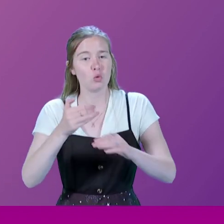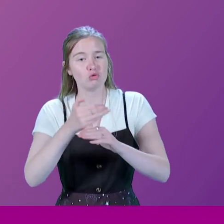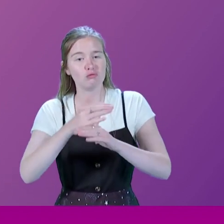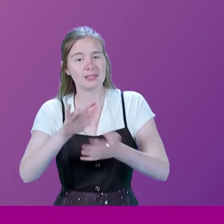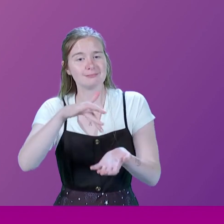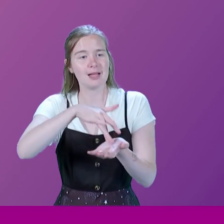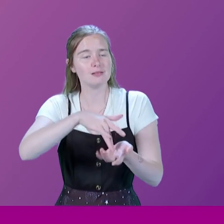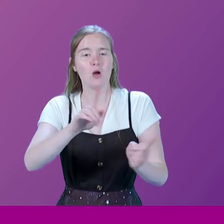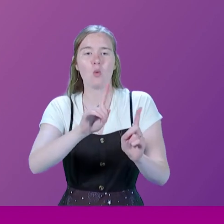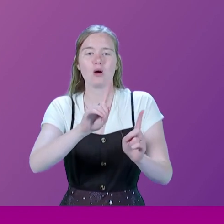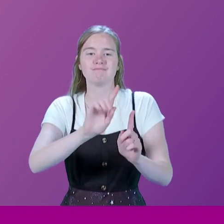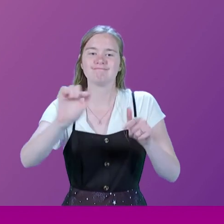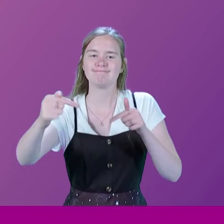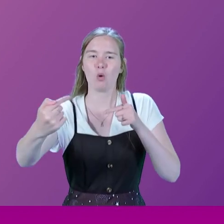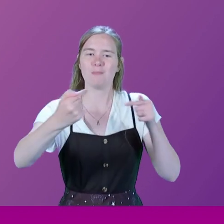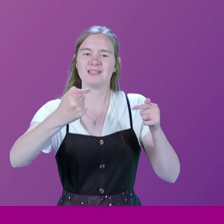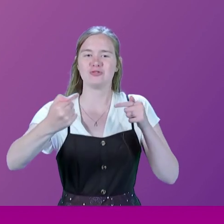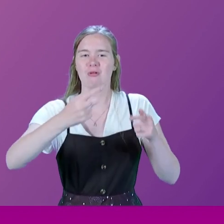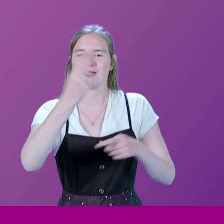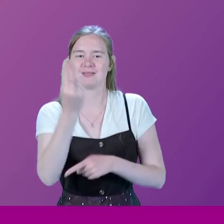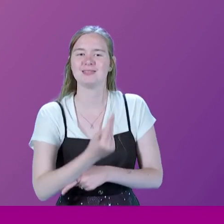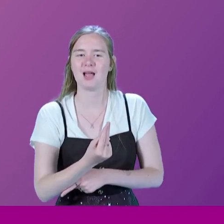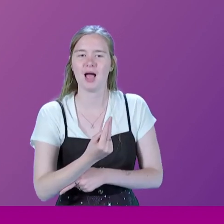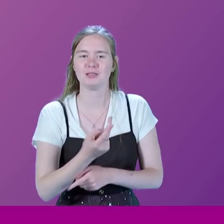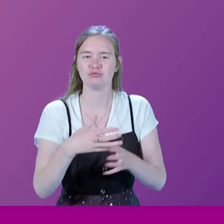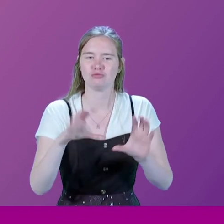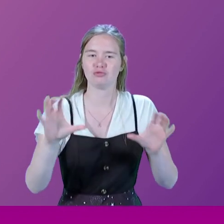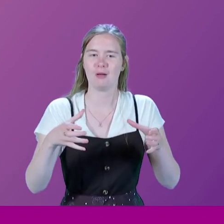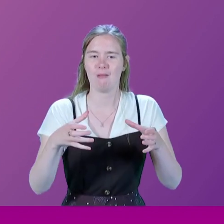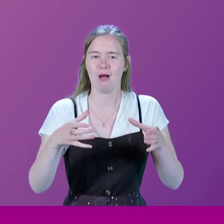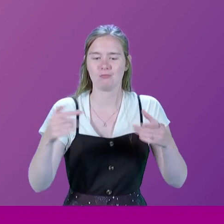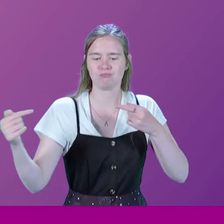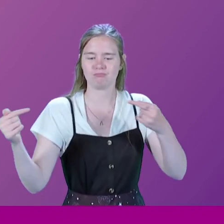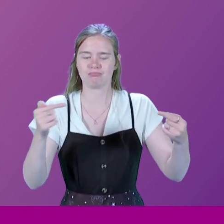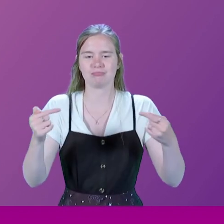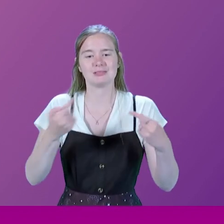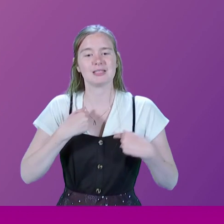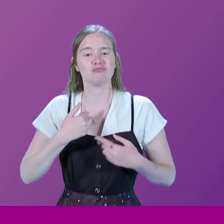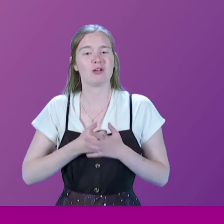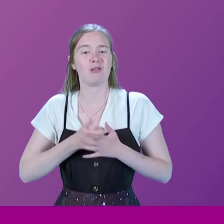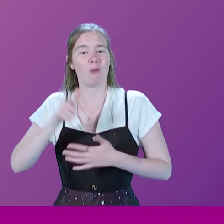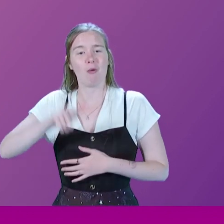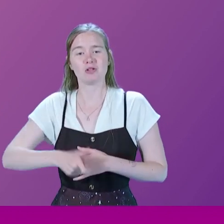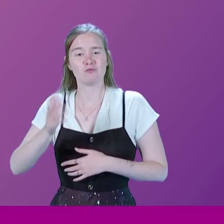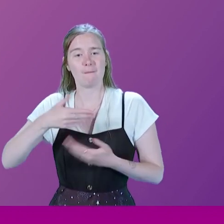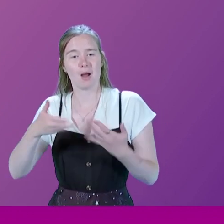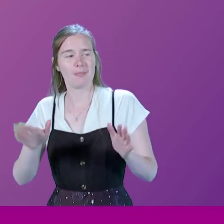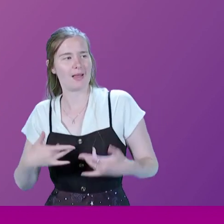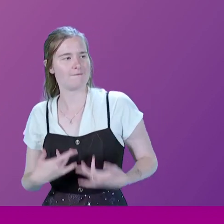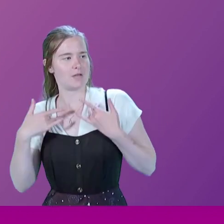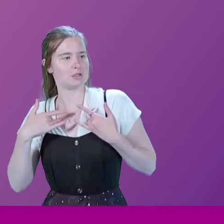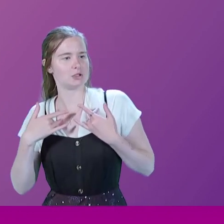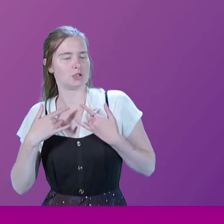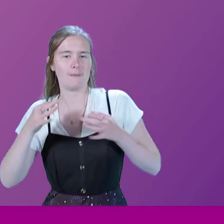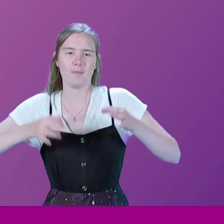centered around an oppositional-designed debating chamber. As an ordinary member of the public, it does feel like